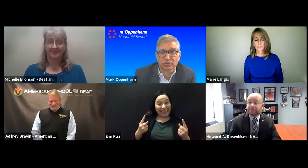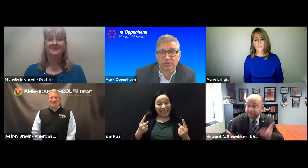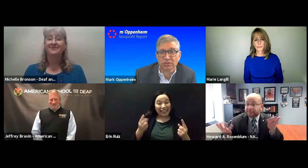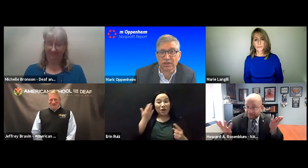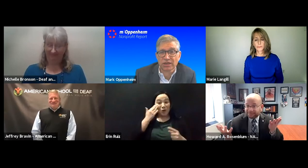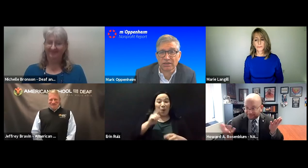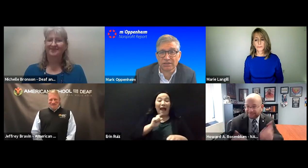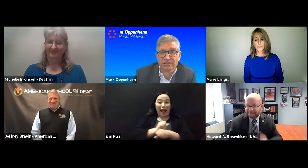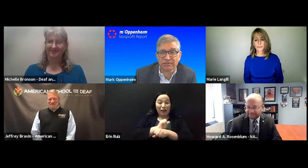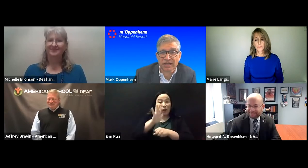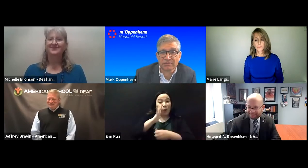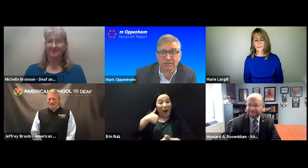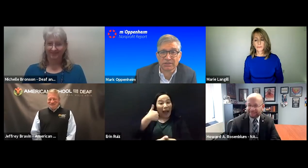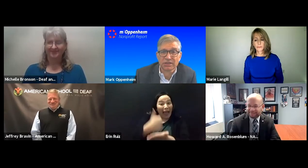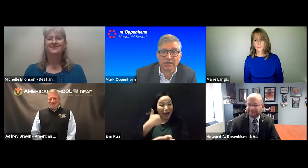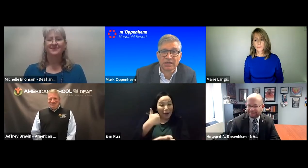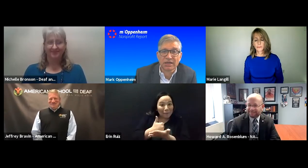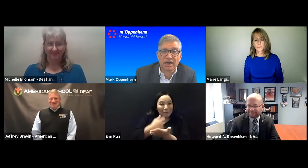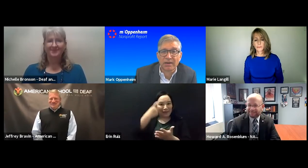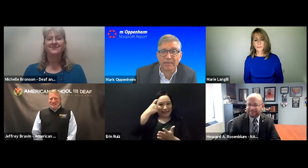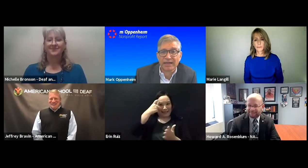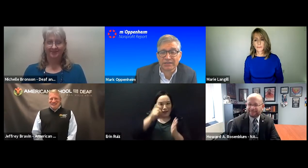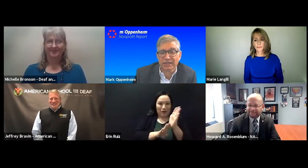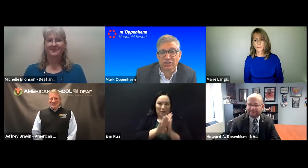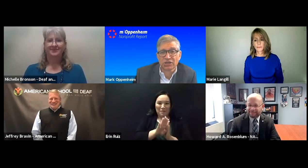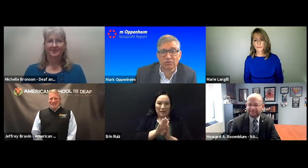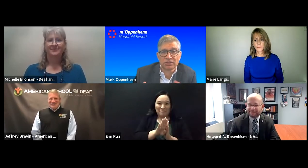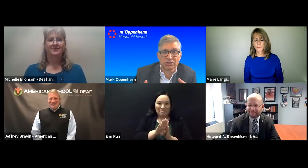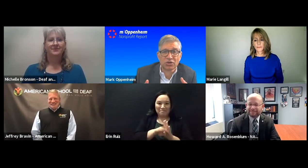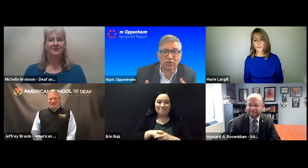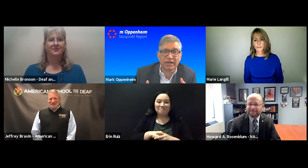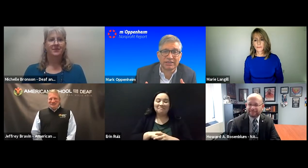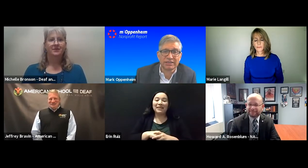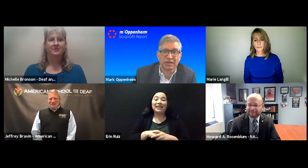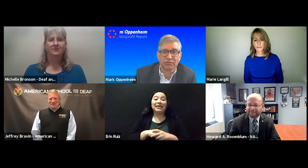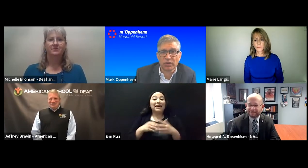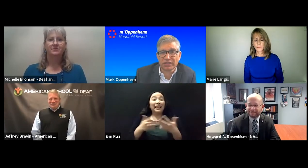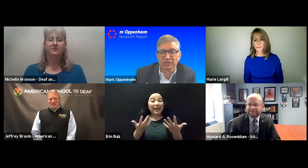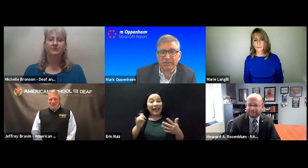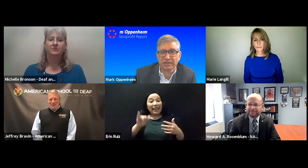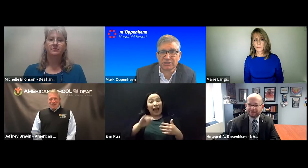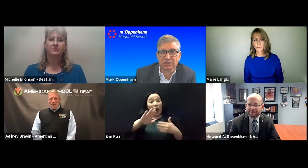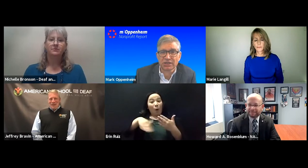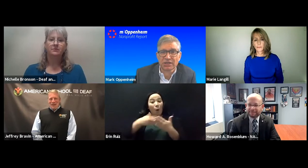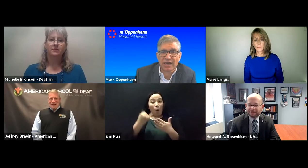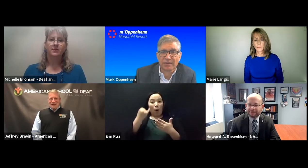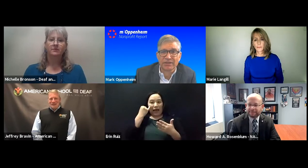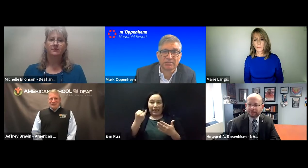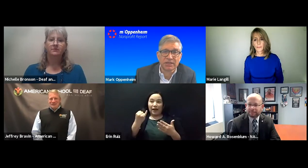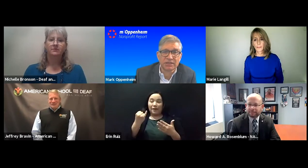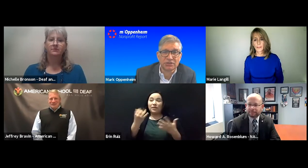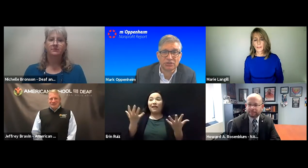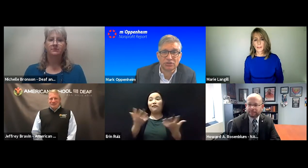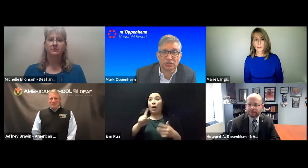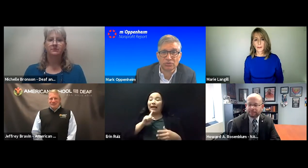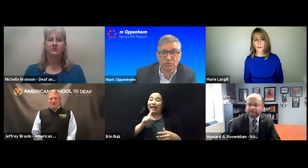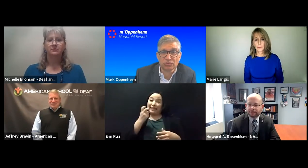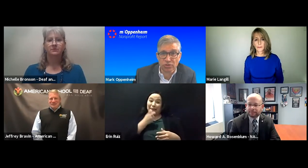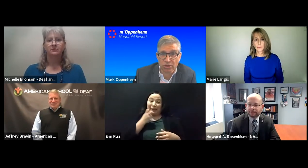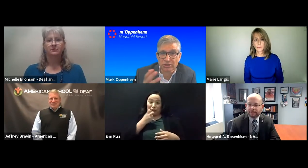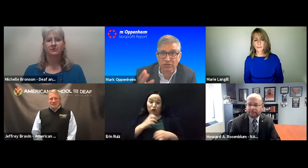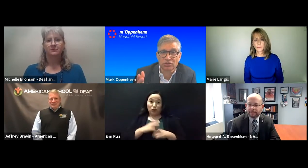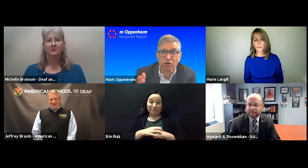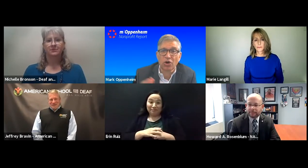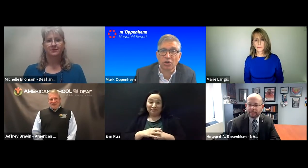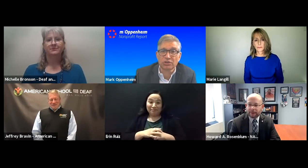intellectual development. And so this whole idea of what is speech, I mean, to me, you